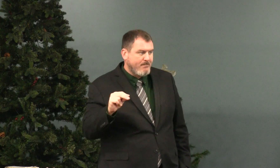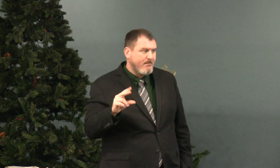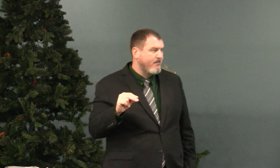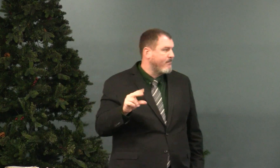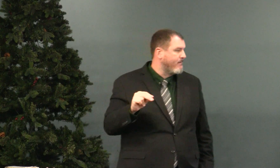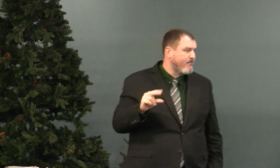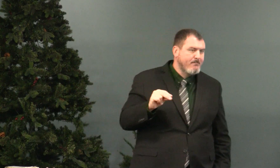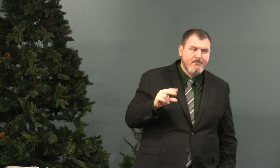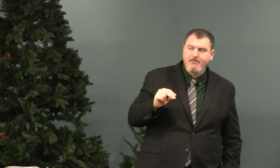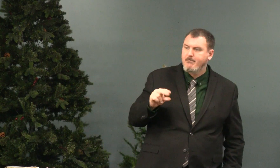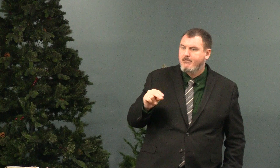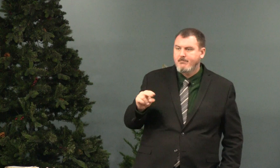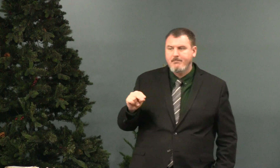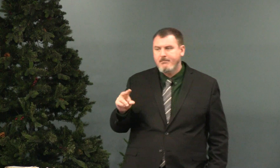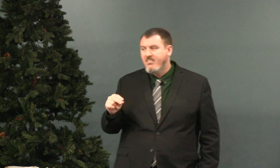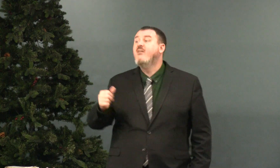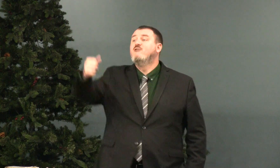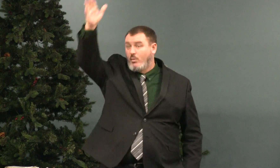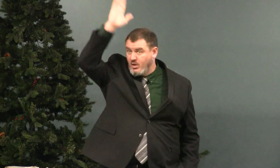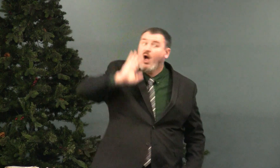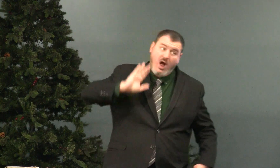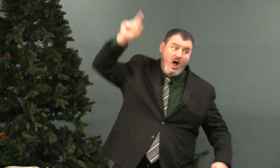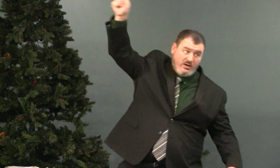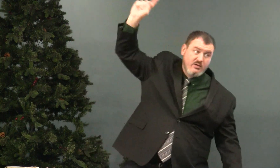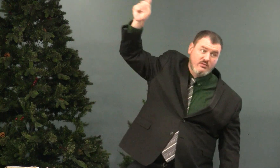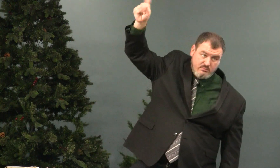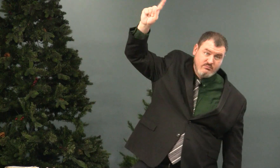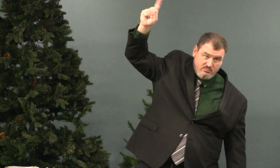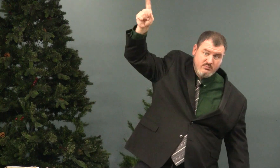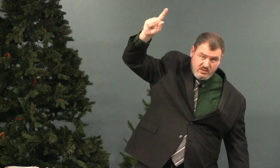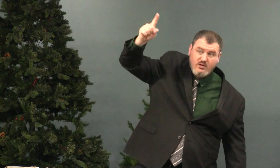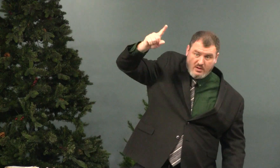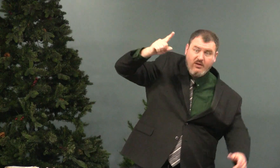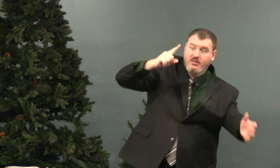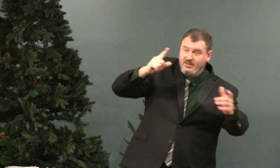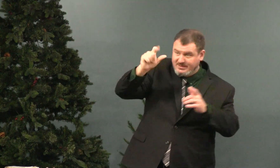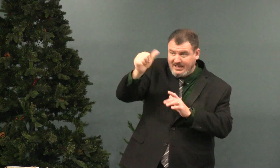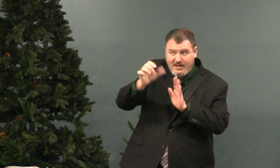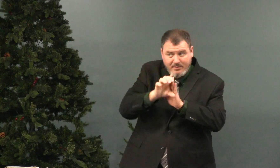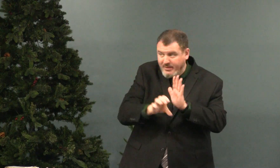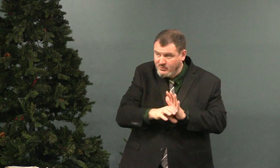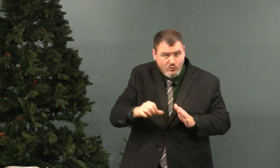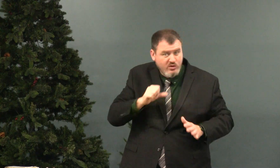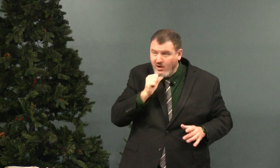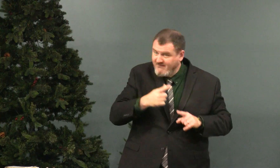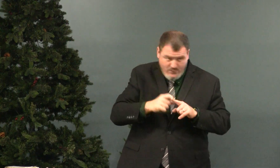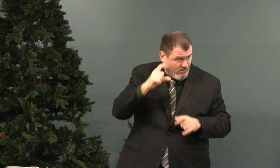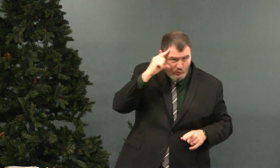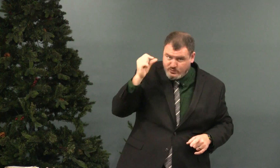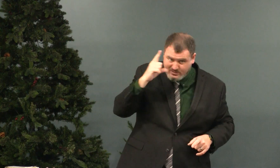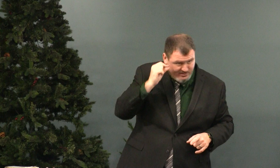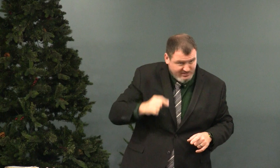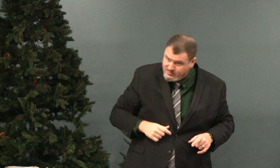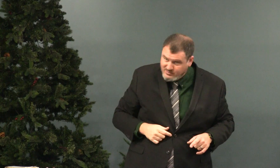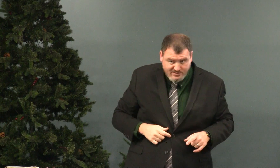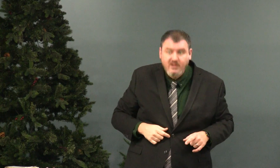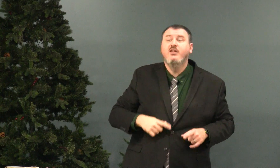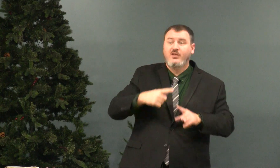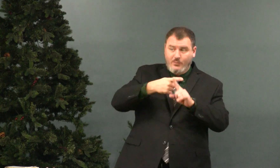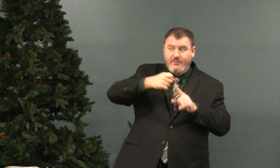No. No. From God. They came from God. The Ten Commandments were not from Moses.